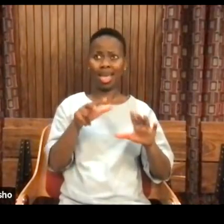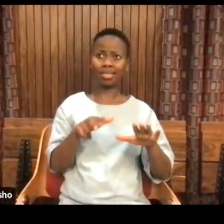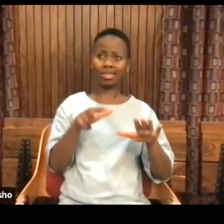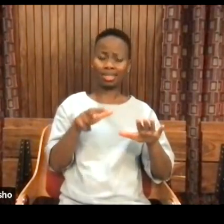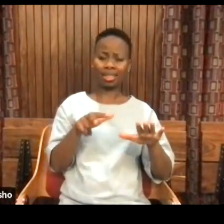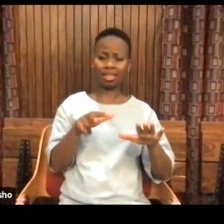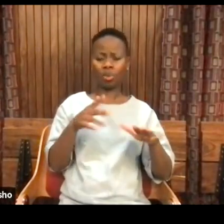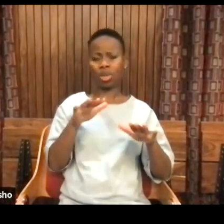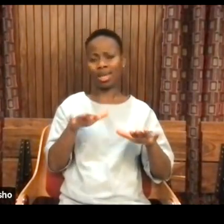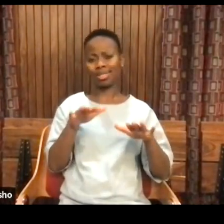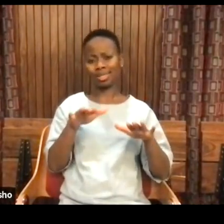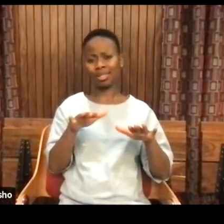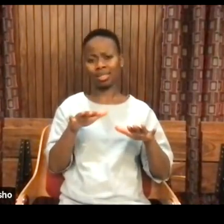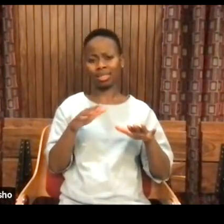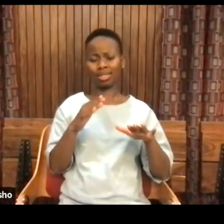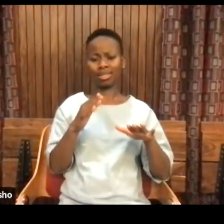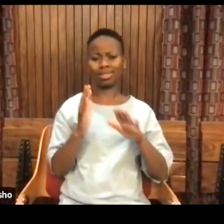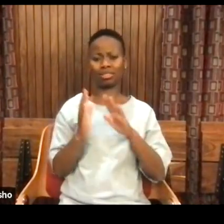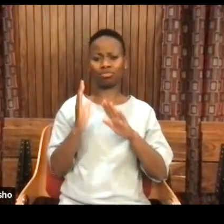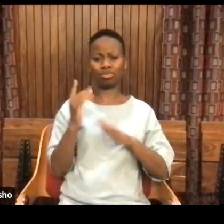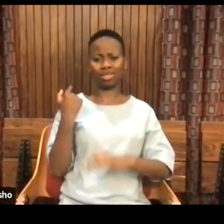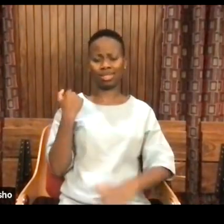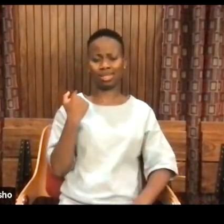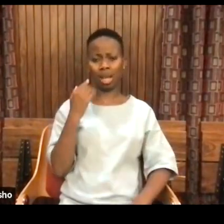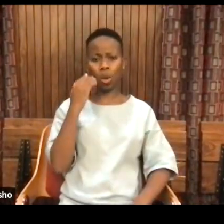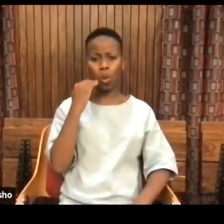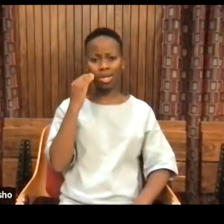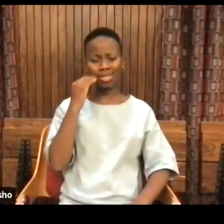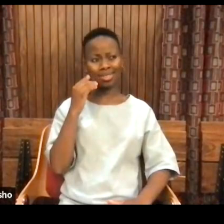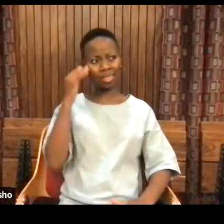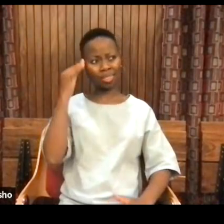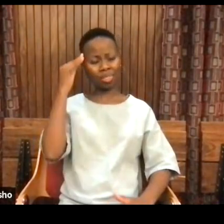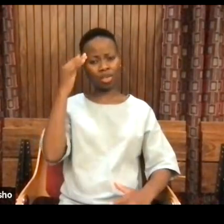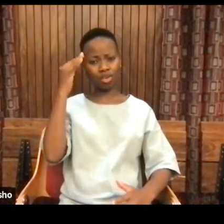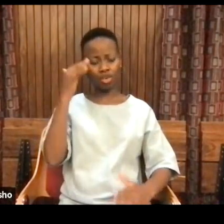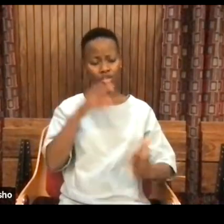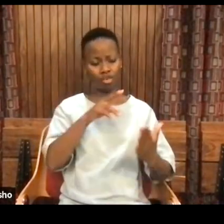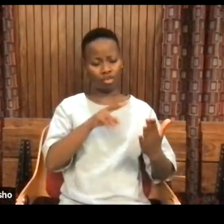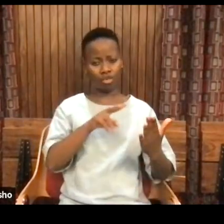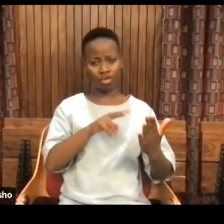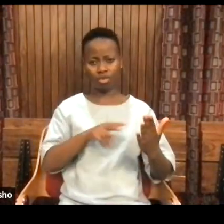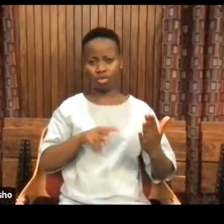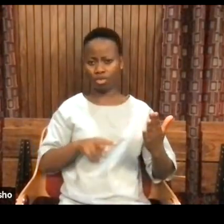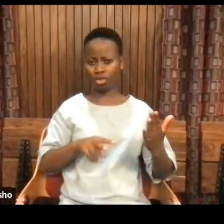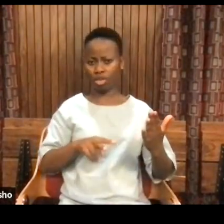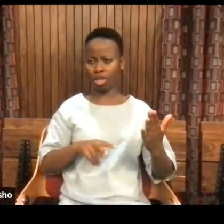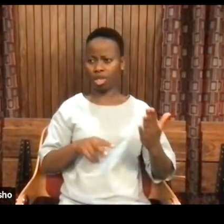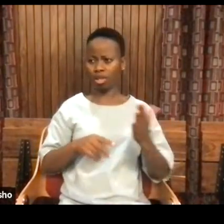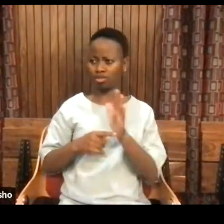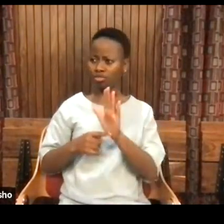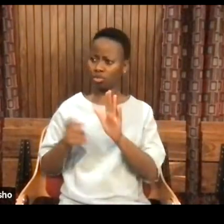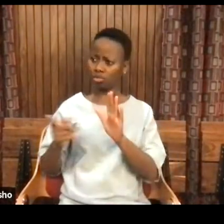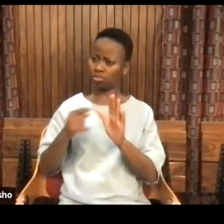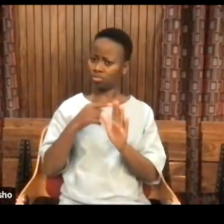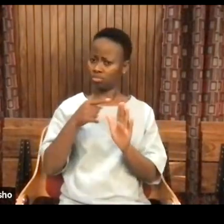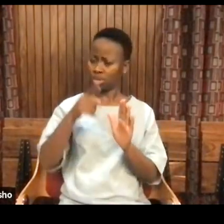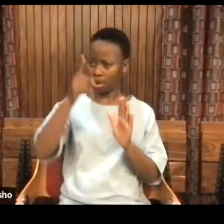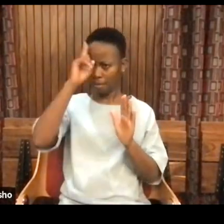white thinkers and expect them to just show how much they love black people?